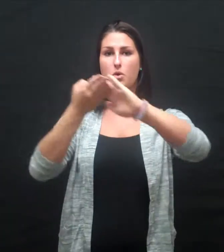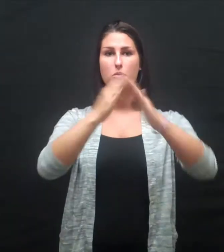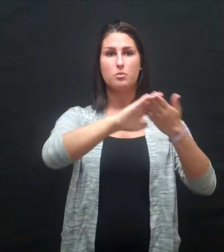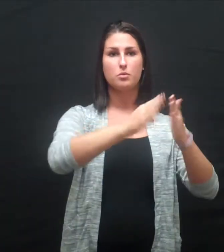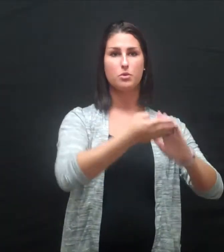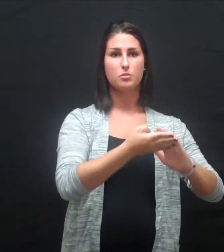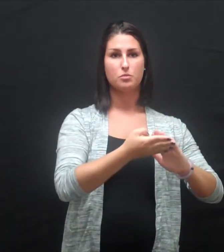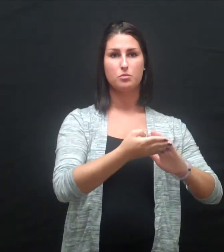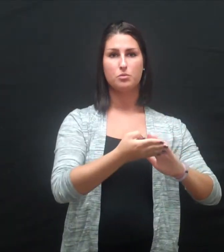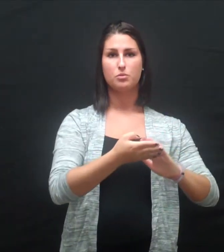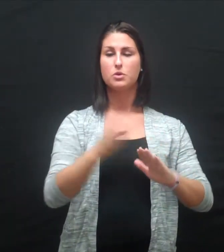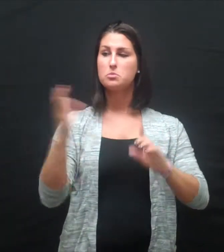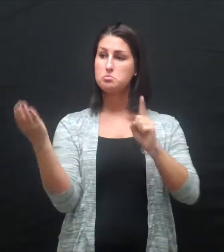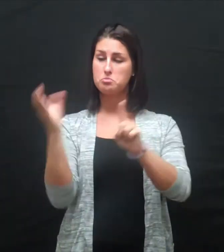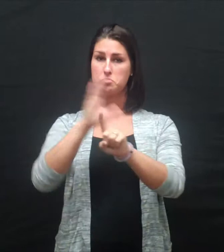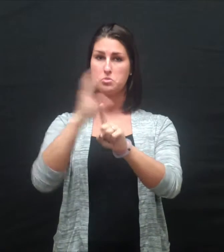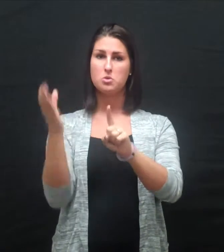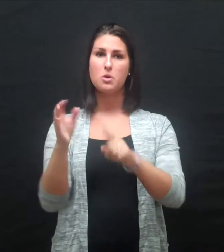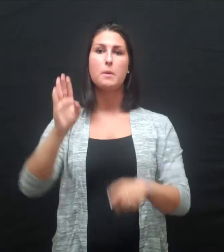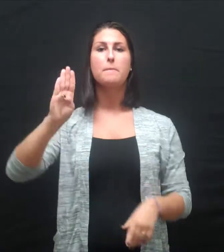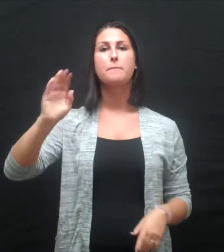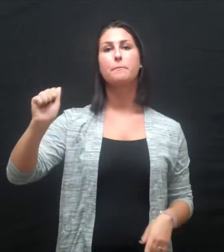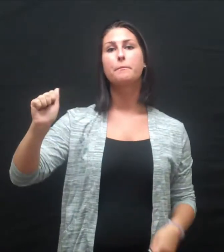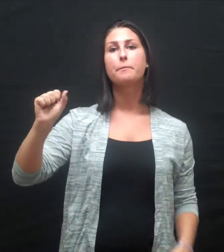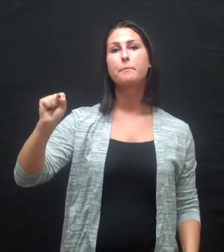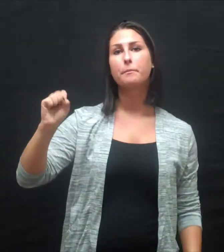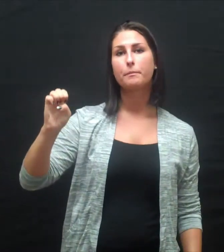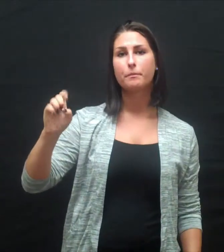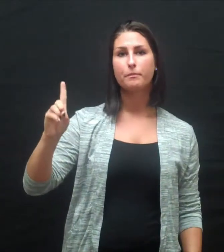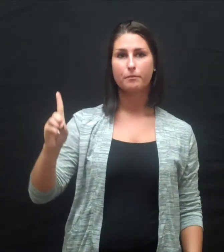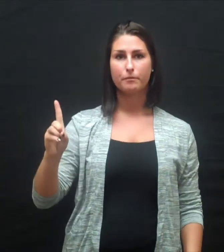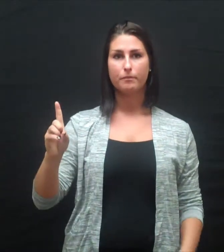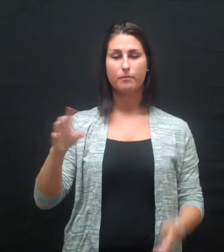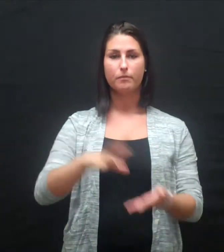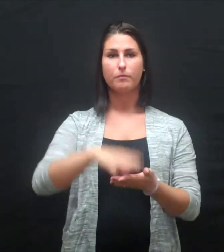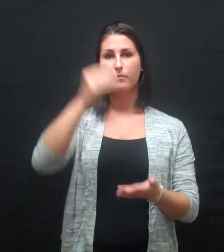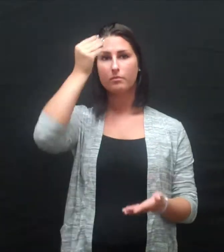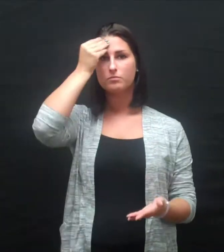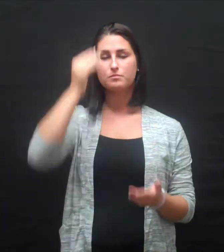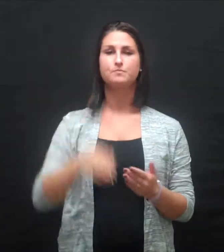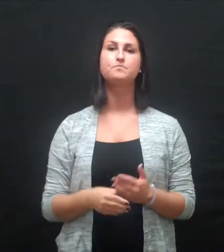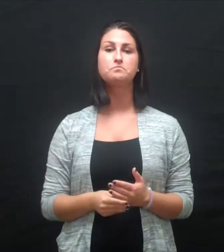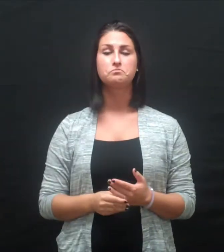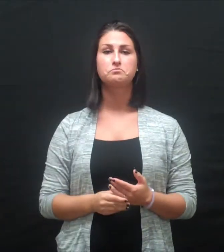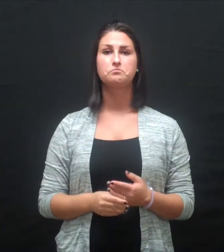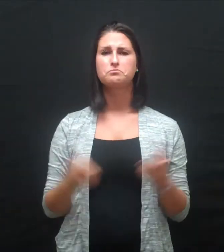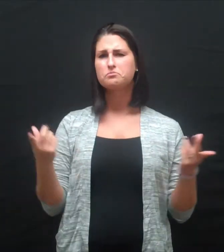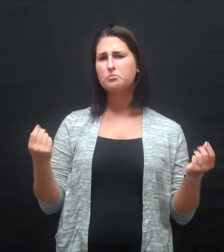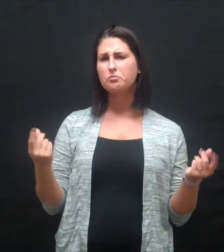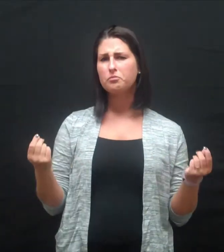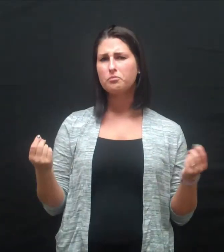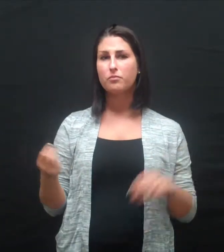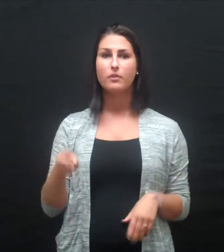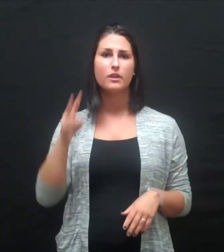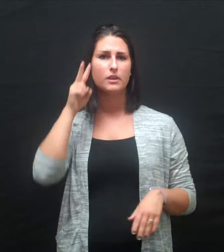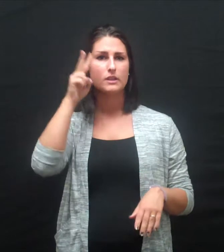I also have attended community-based learning, in which deaf people have come to Xavier to discuss their deaf experience.